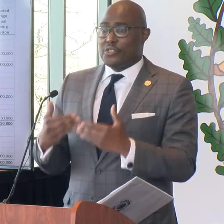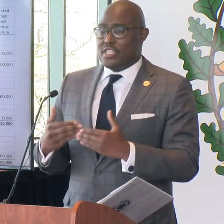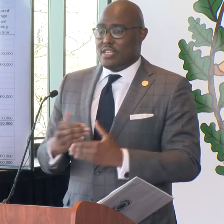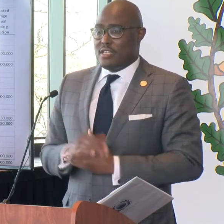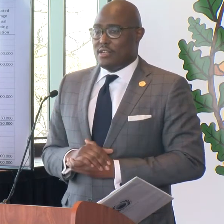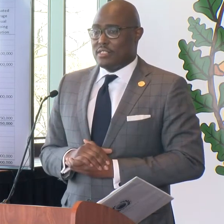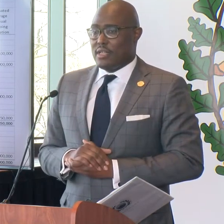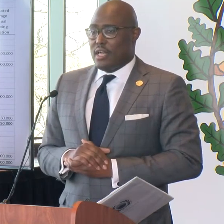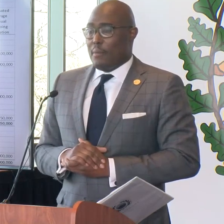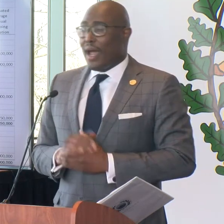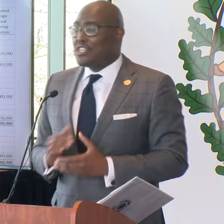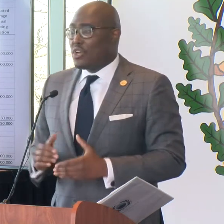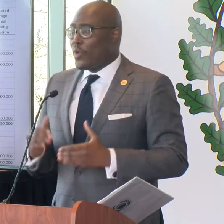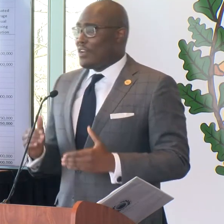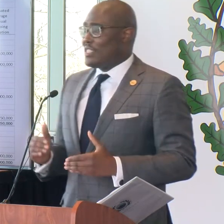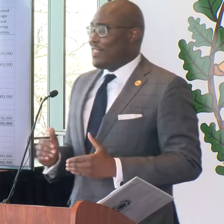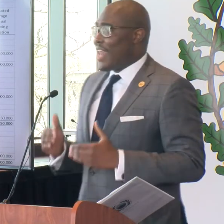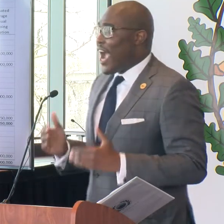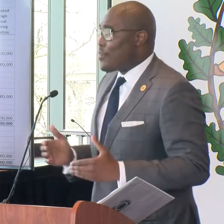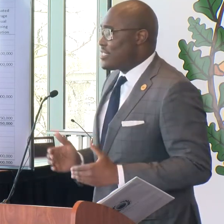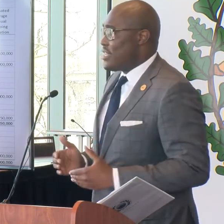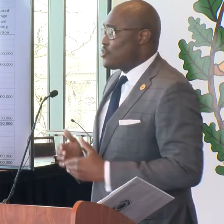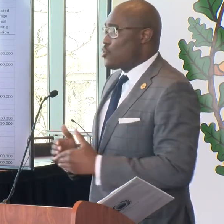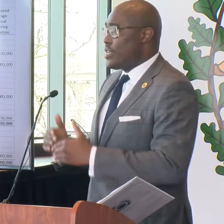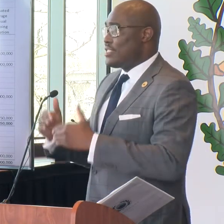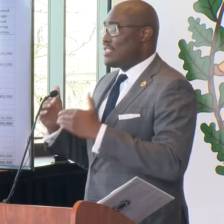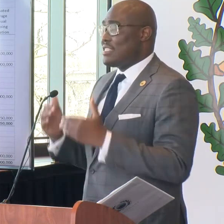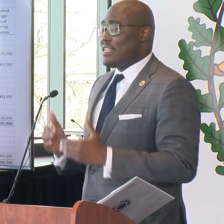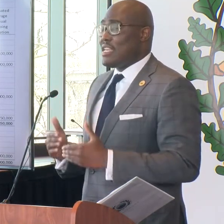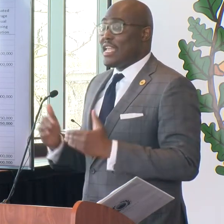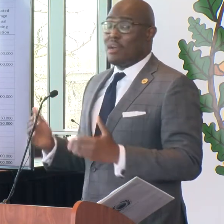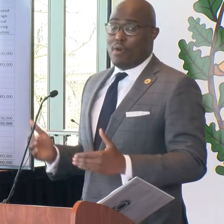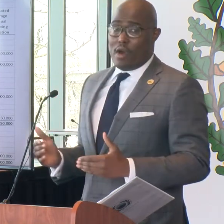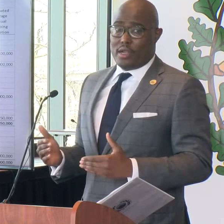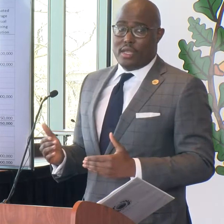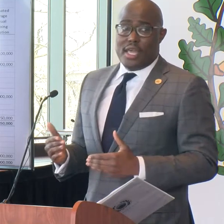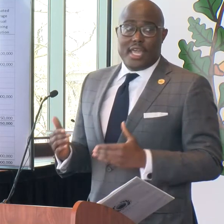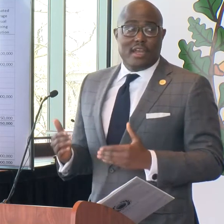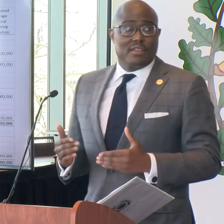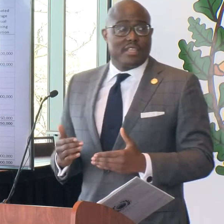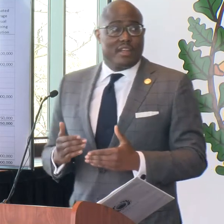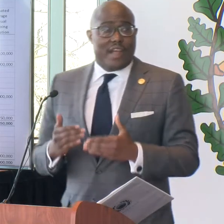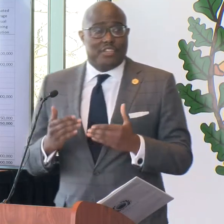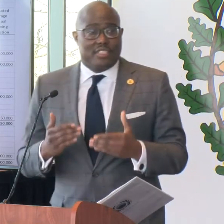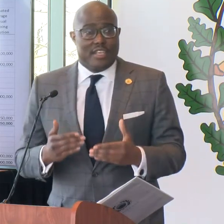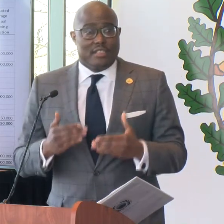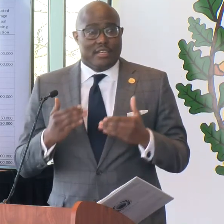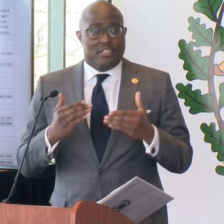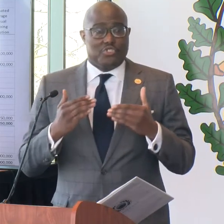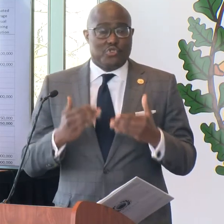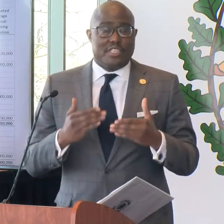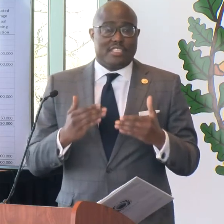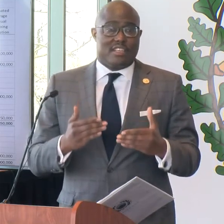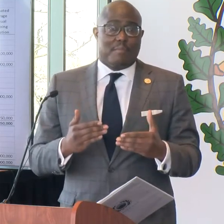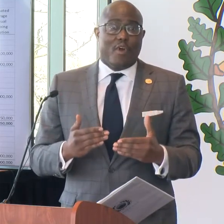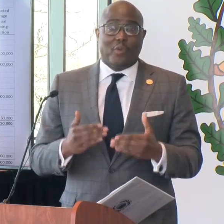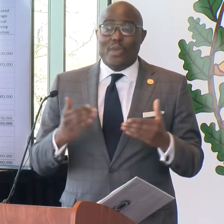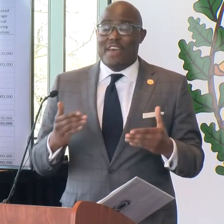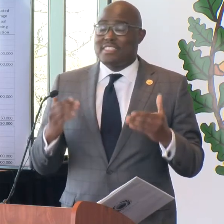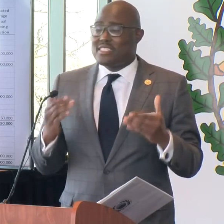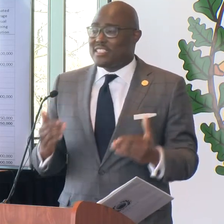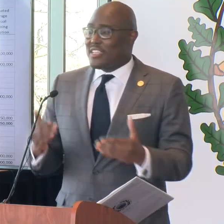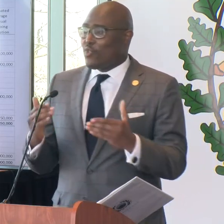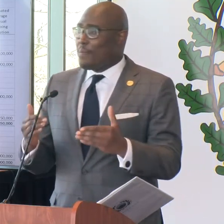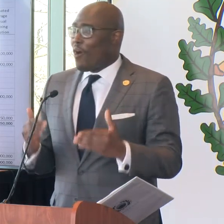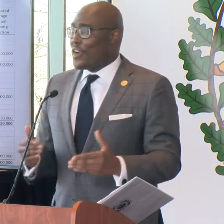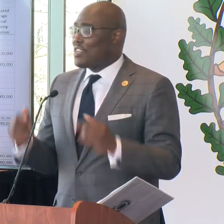that in the first 10 years. But also we understand that our city truly is a city in a park. And understand that our city is truly a city in a park.